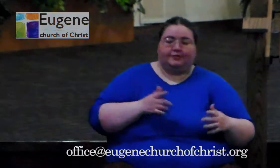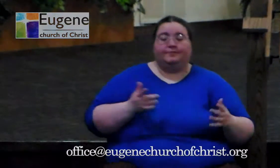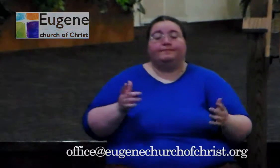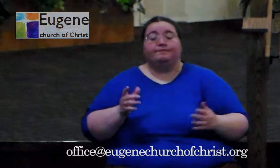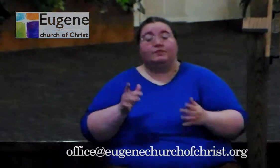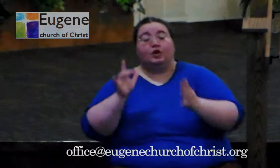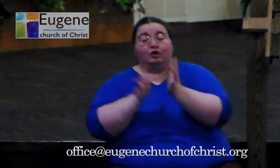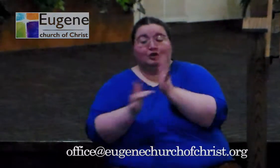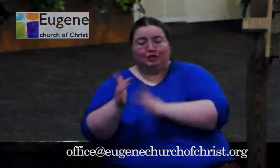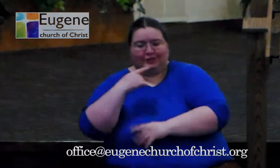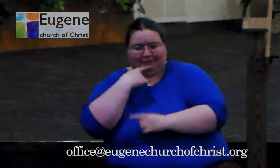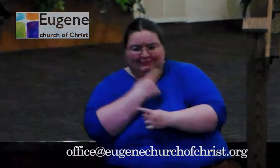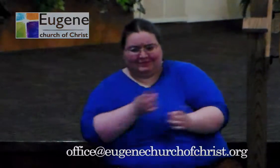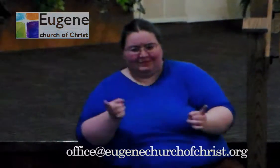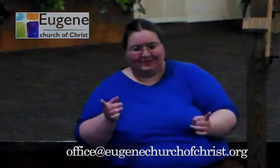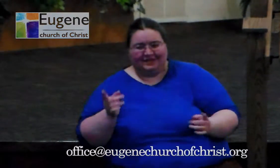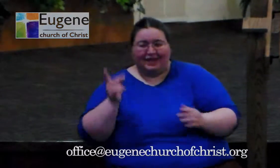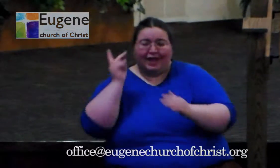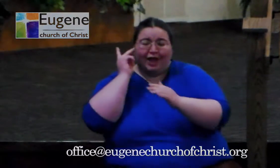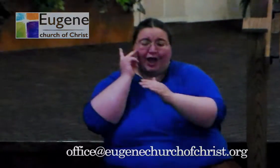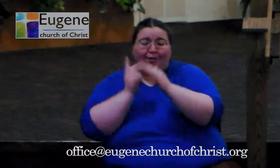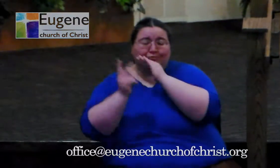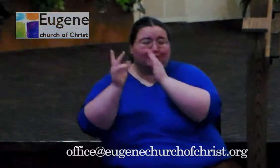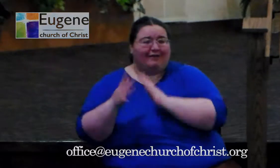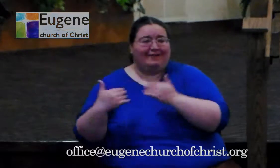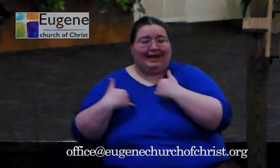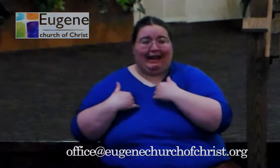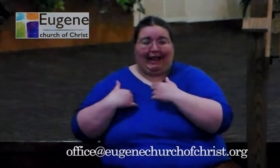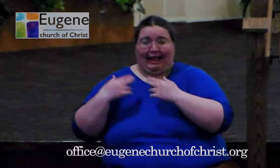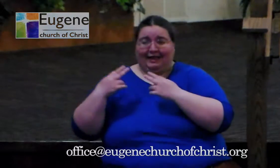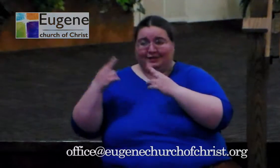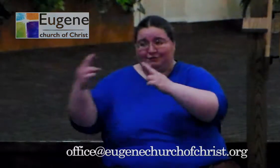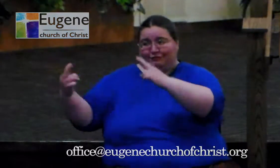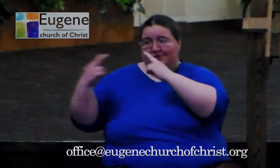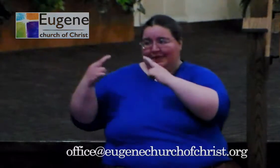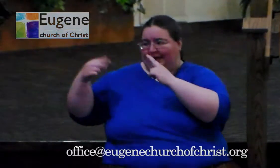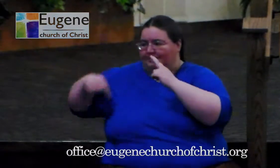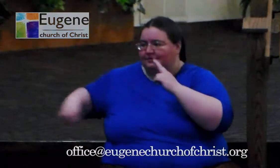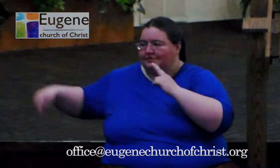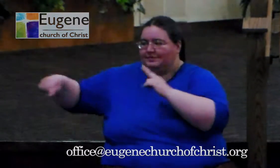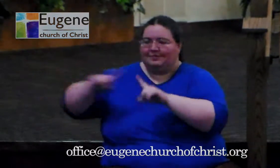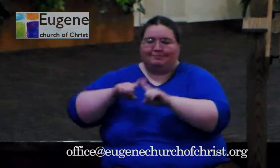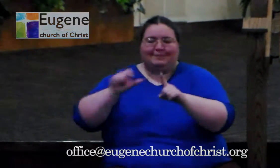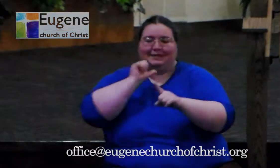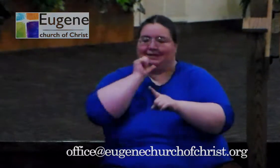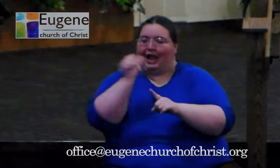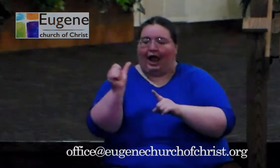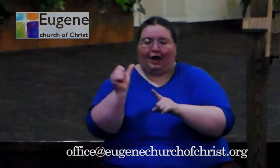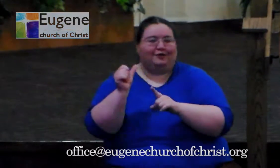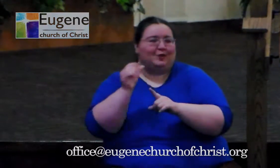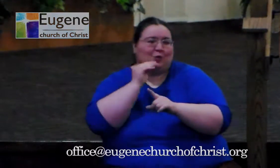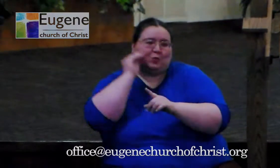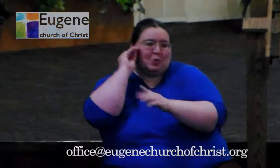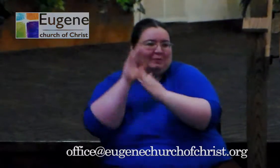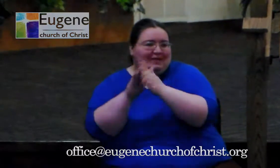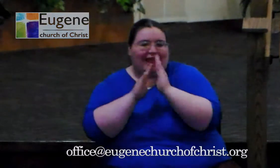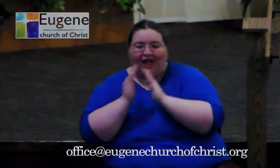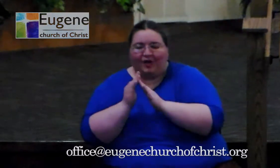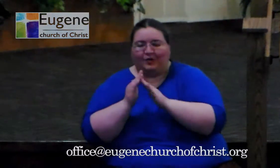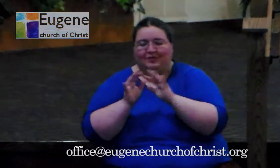Jesus said to them, prophet is not without honor except in his own town, among his relatives in his own home. He could not